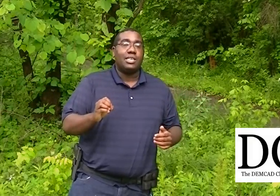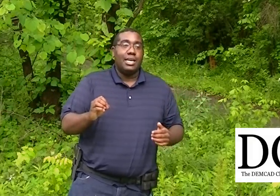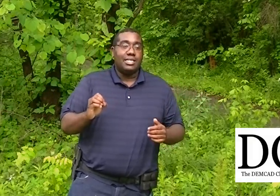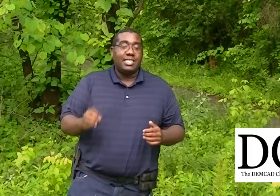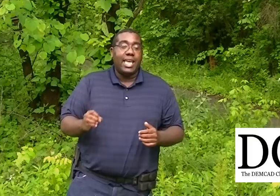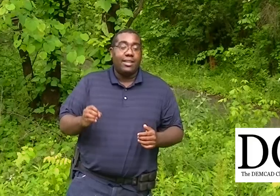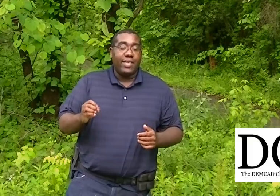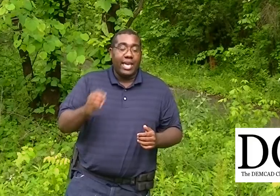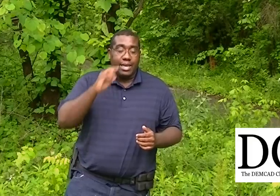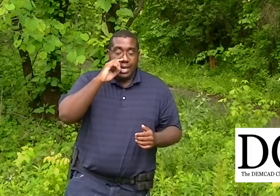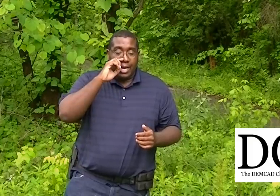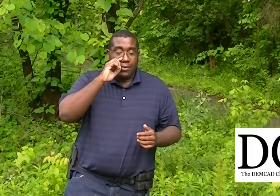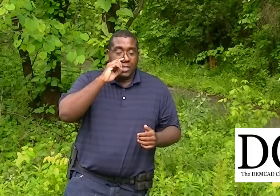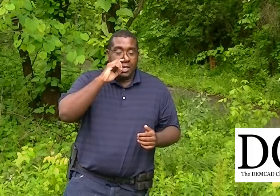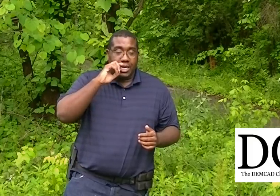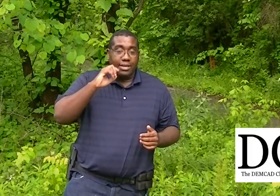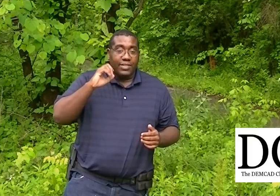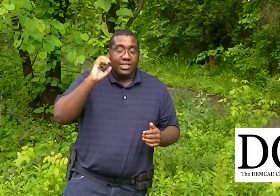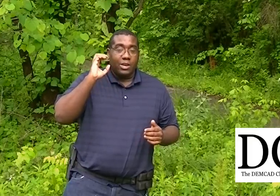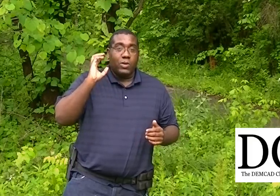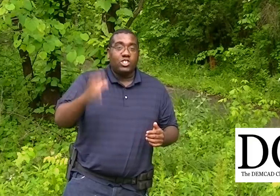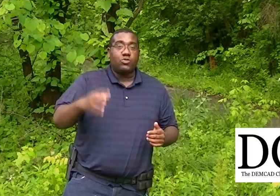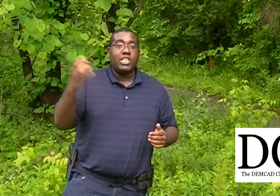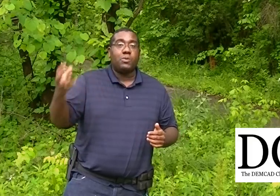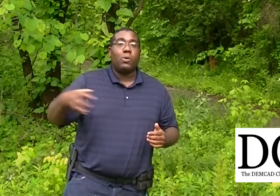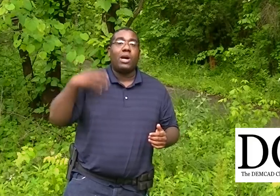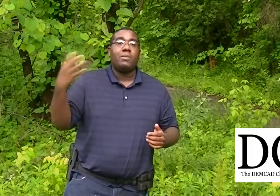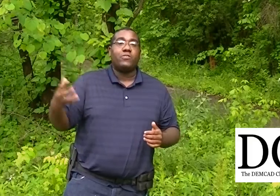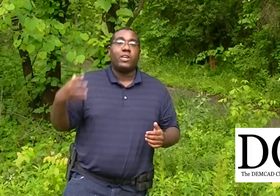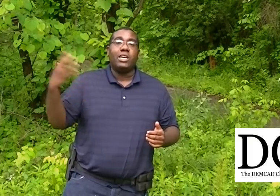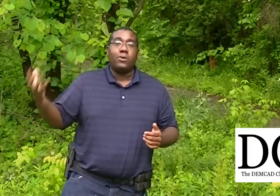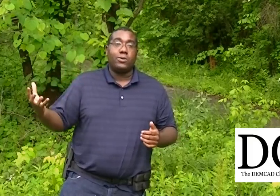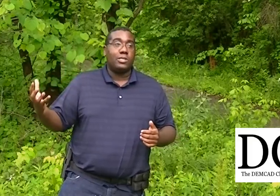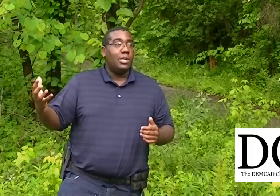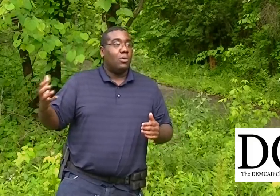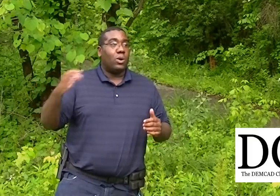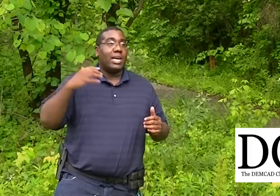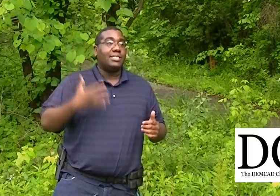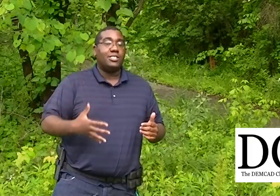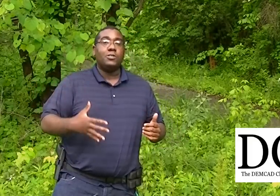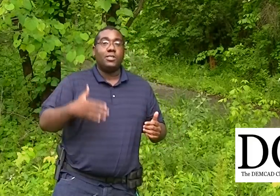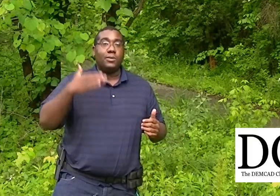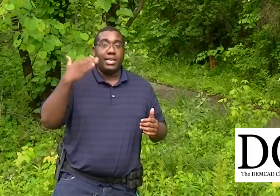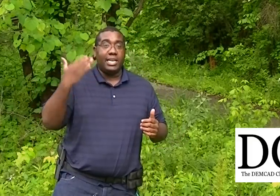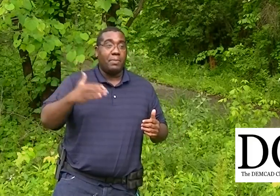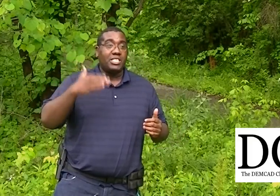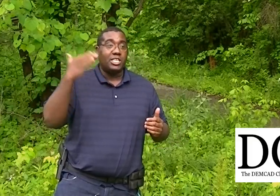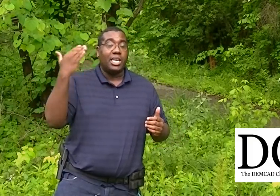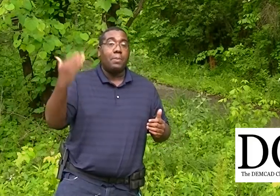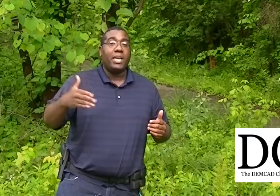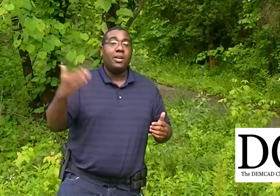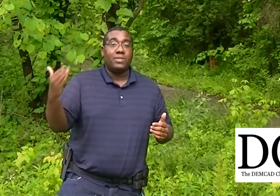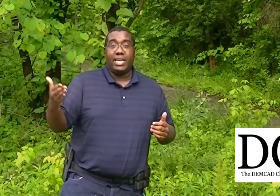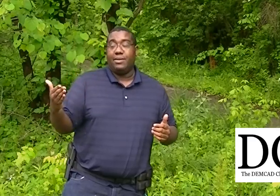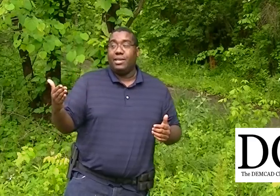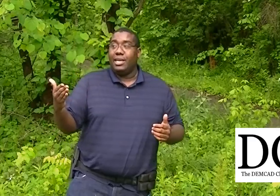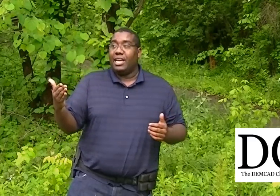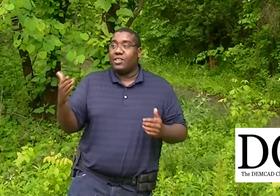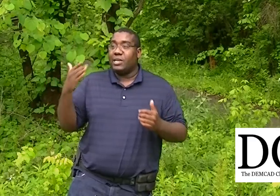said that recently that their registration requirements for gun owners were constitutional and they basically upheld that. I thought that